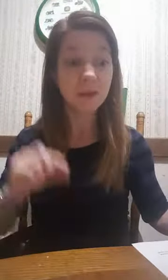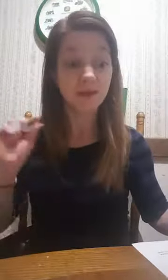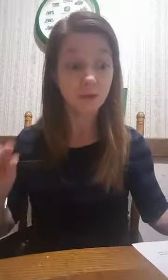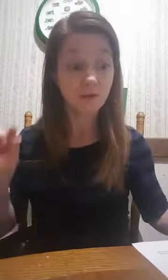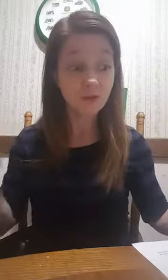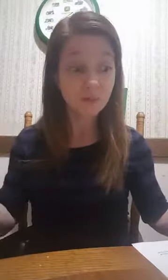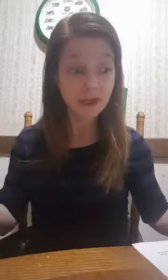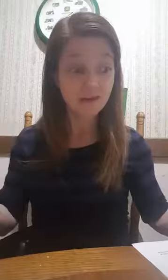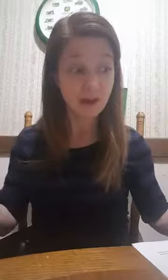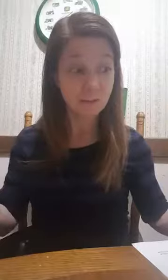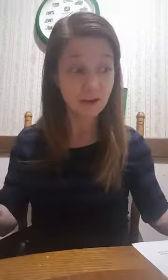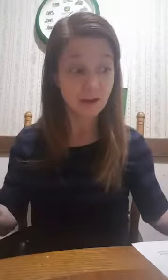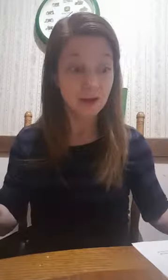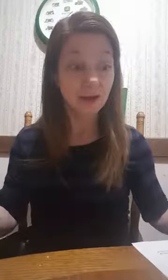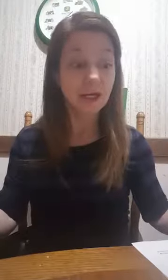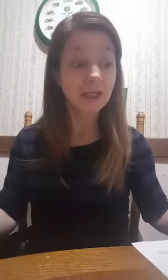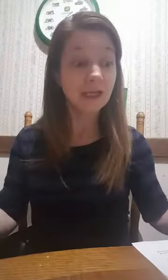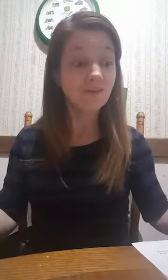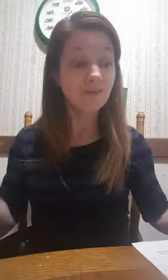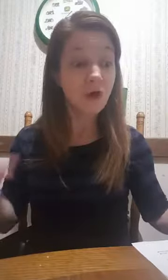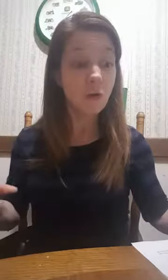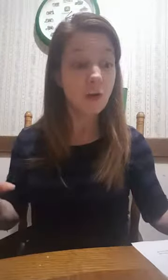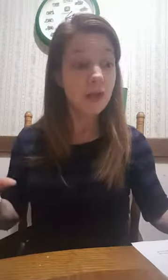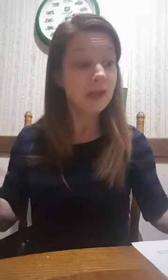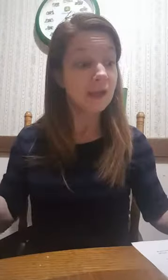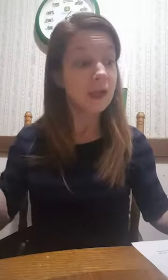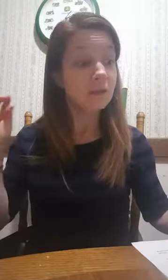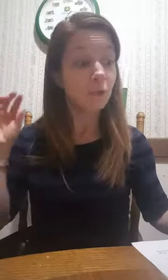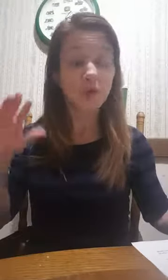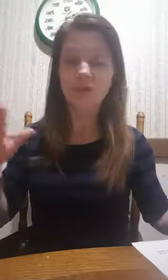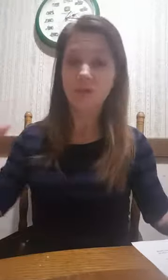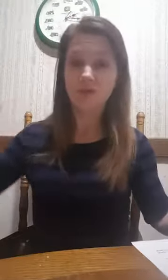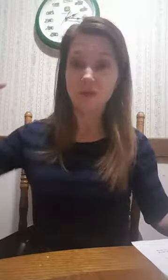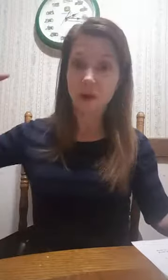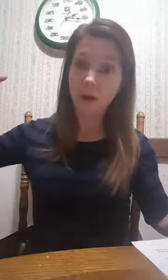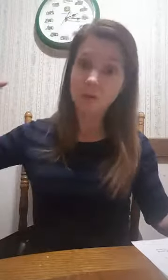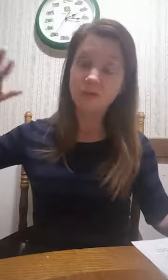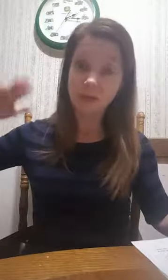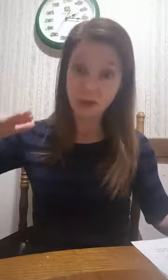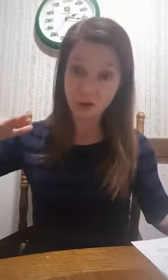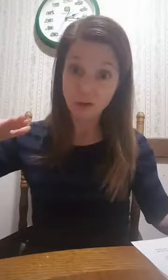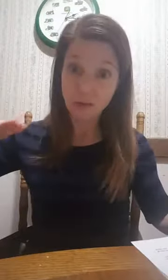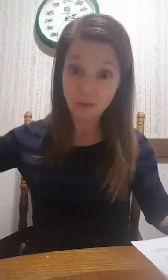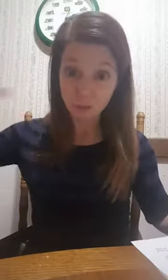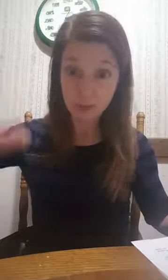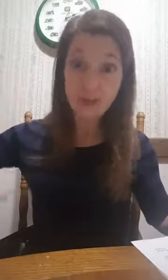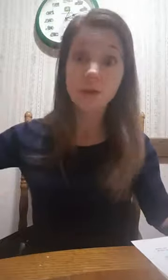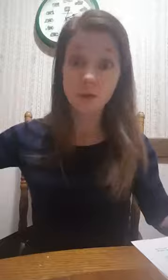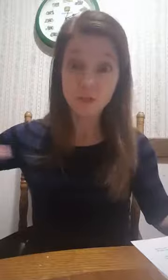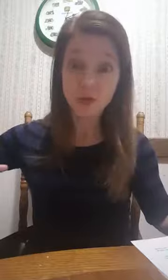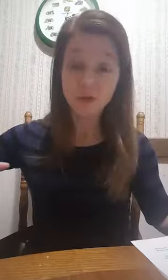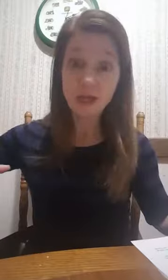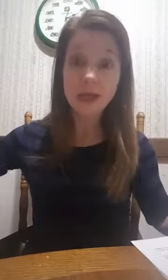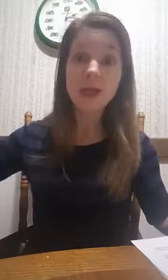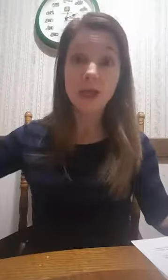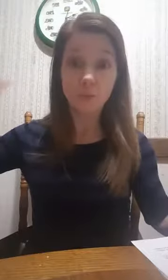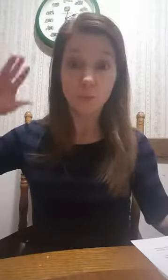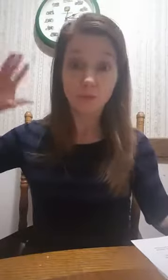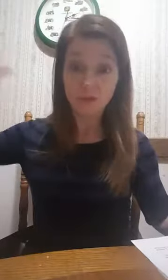during this money time. All right? And so, it works with the, just like I talked about that circadian rhythm the other day, the